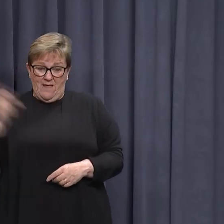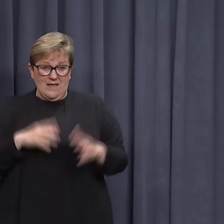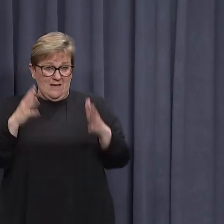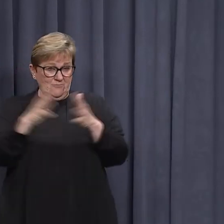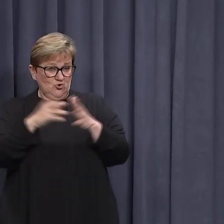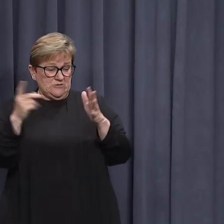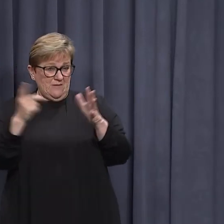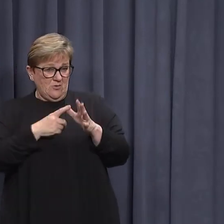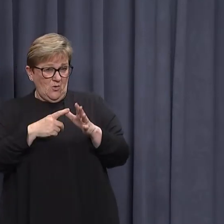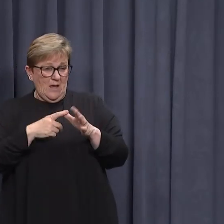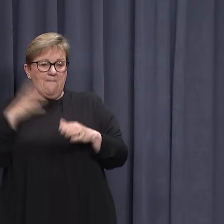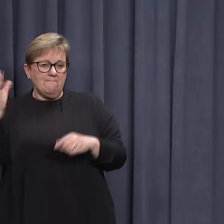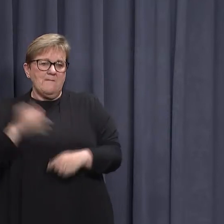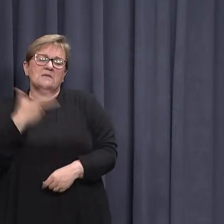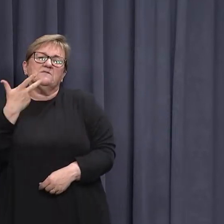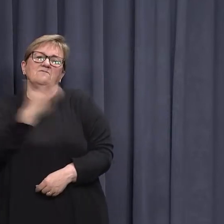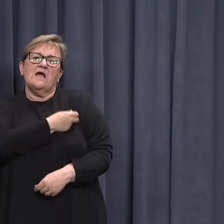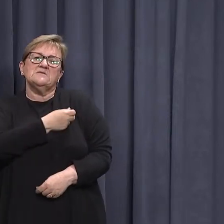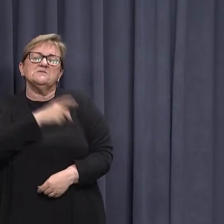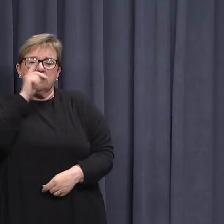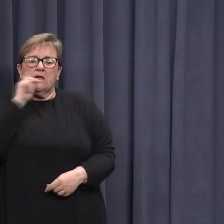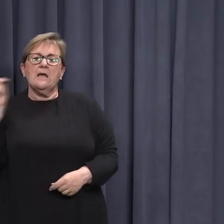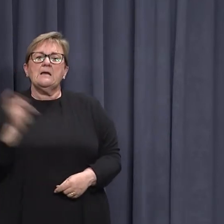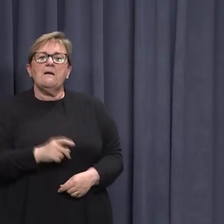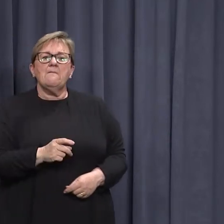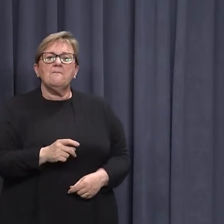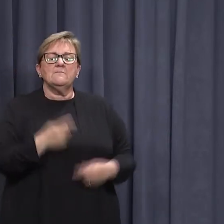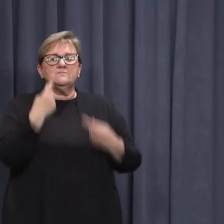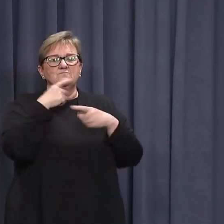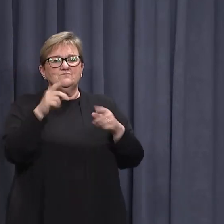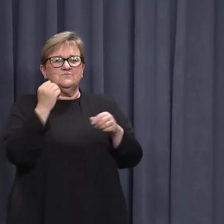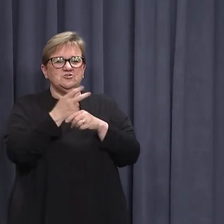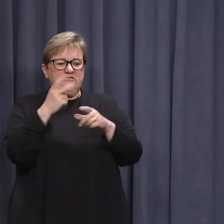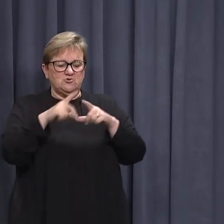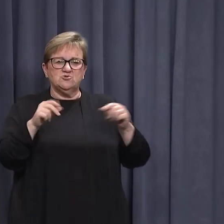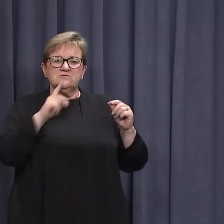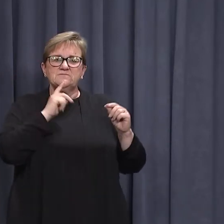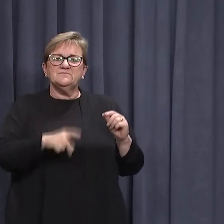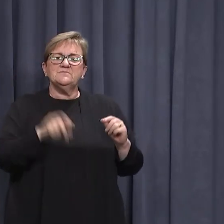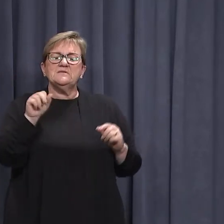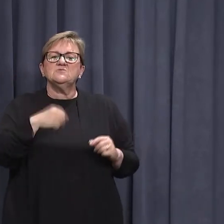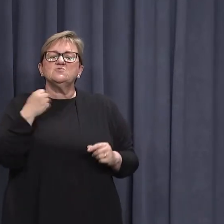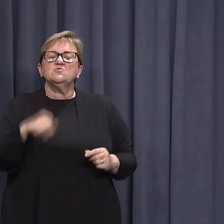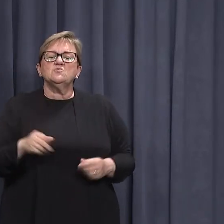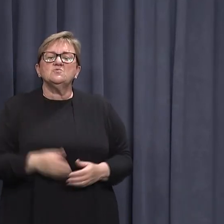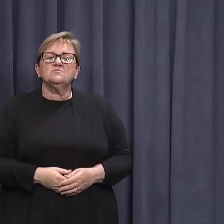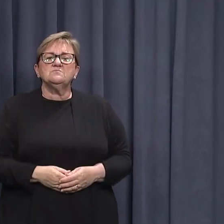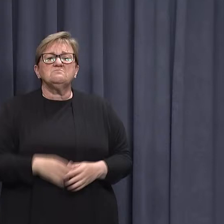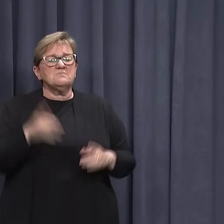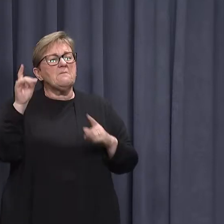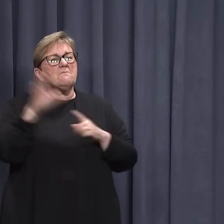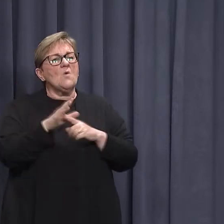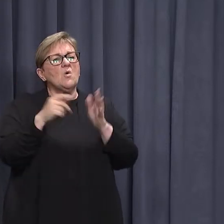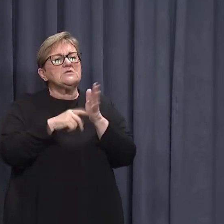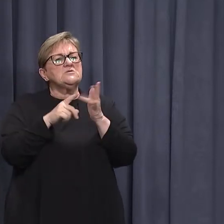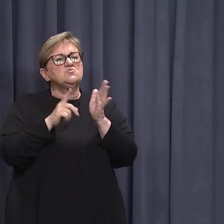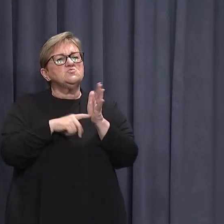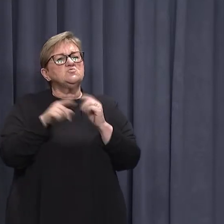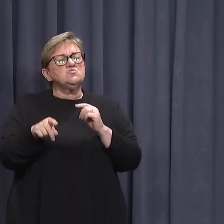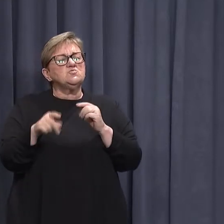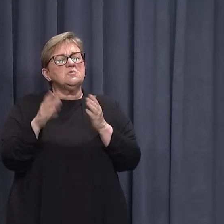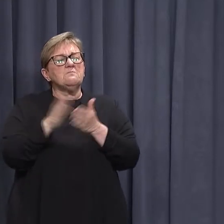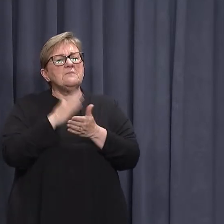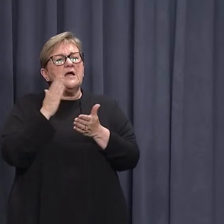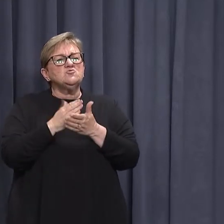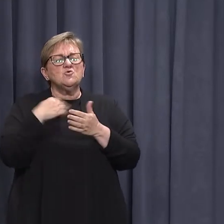to Western Australia, be vaccinated and you can declare a status on your GTG pass. So it's an important tool to ensure